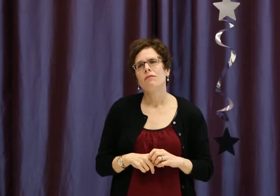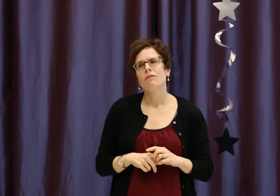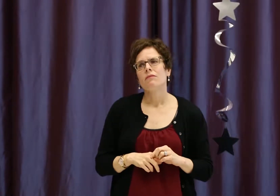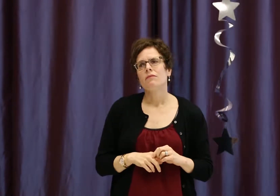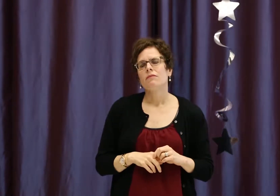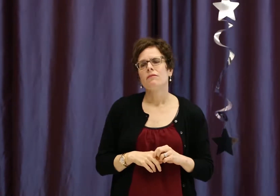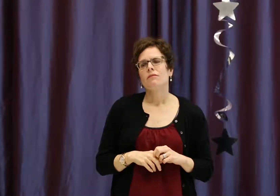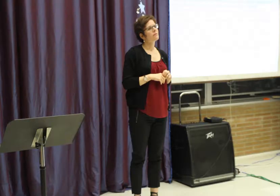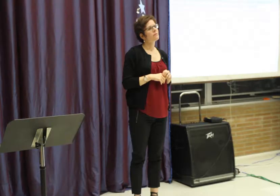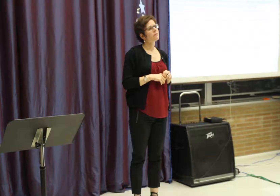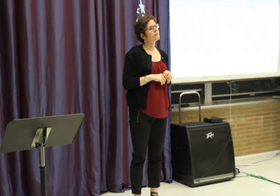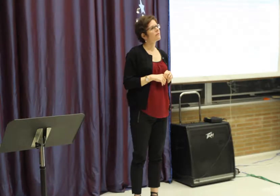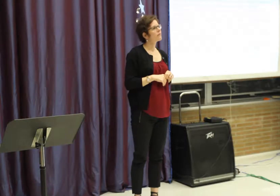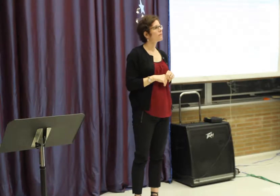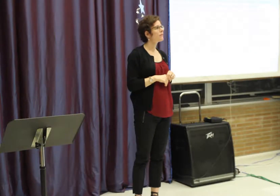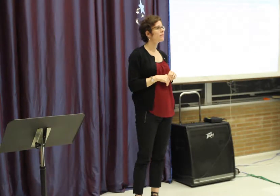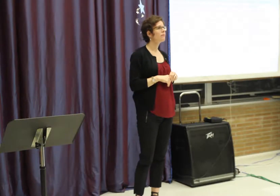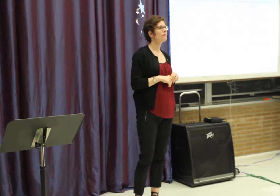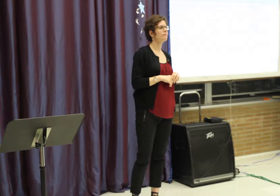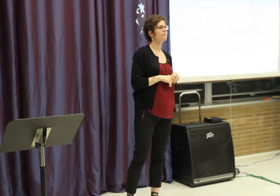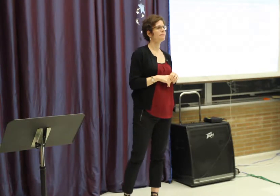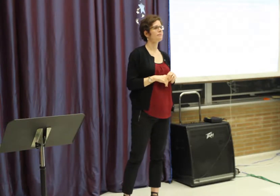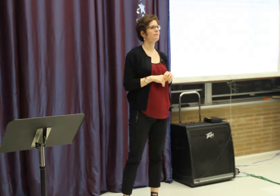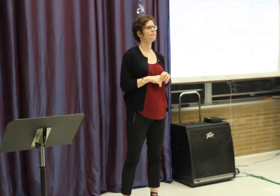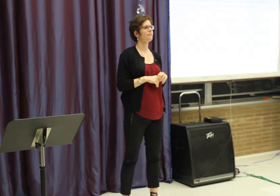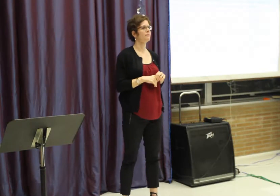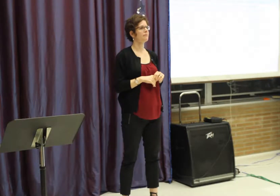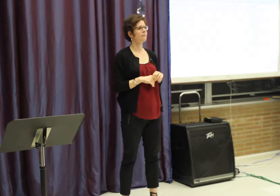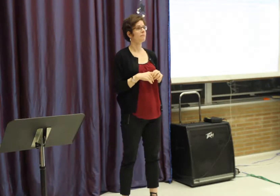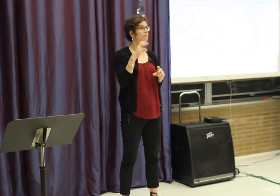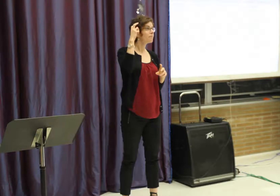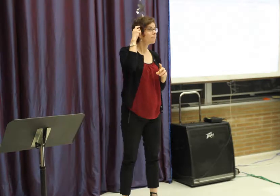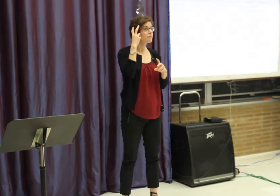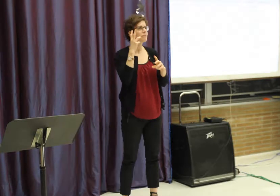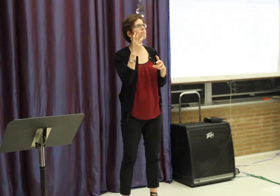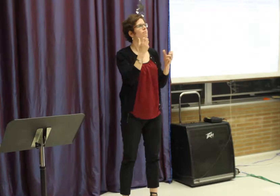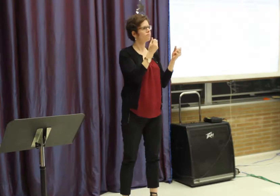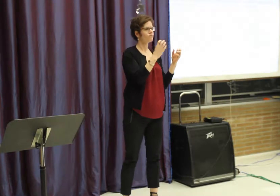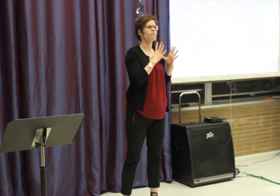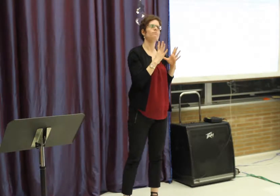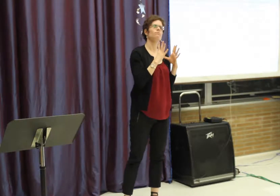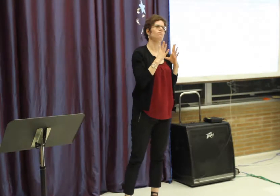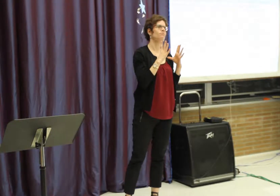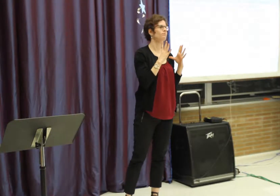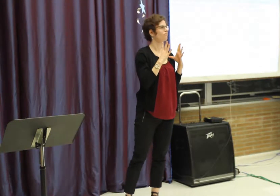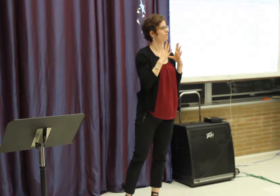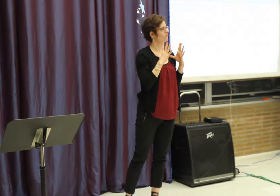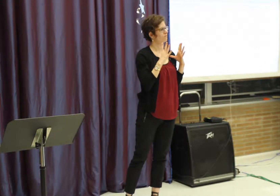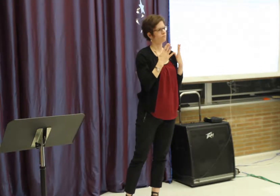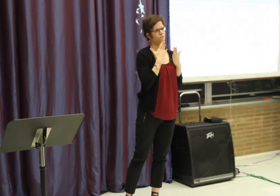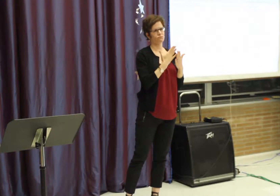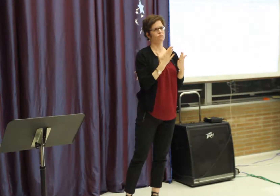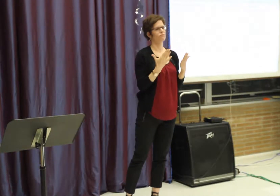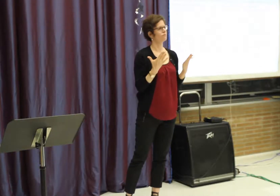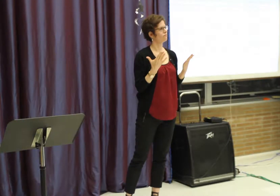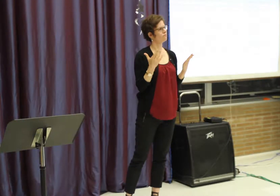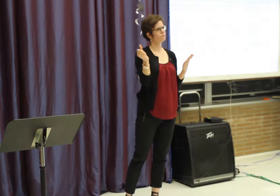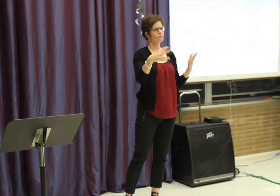with a foundational language, one that they can build upon to develop those spoken language skills. So receiving both